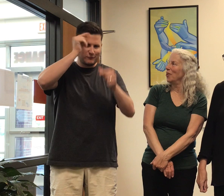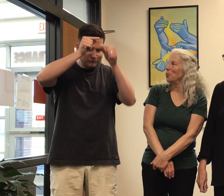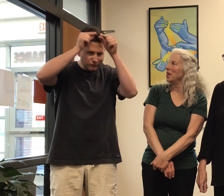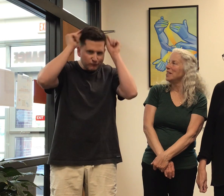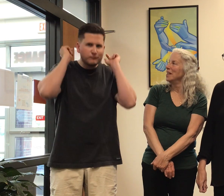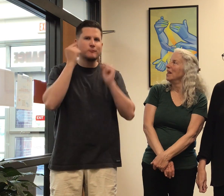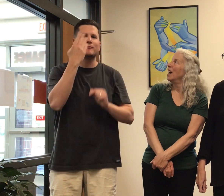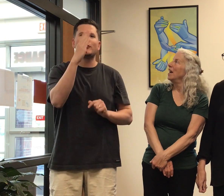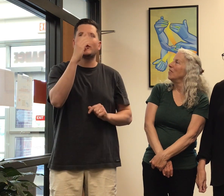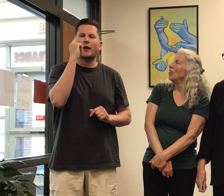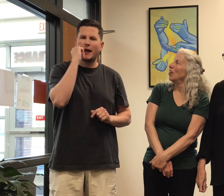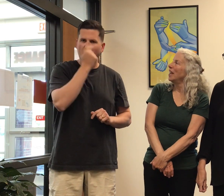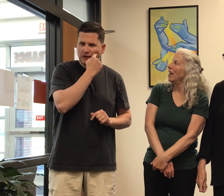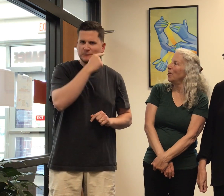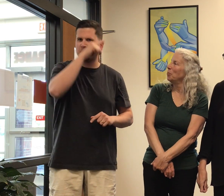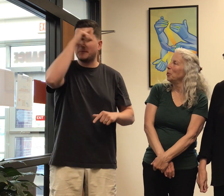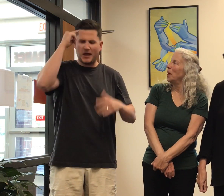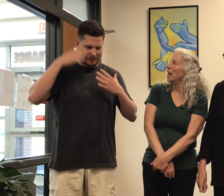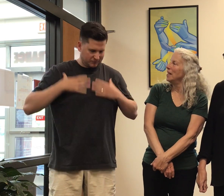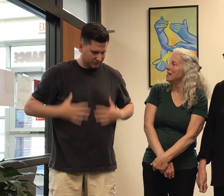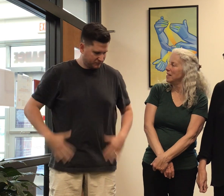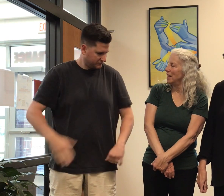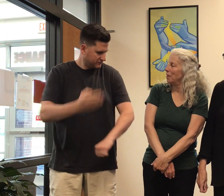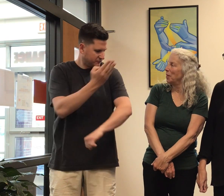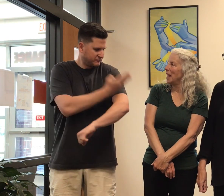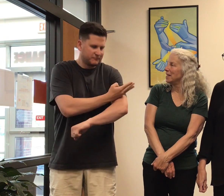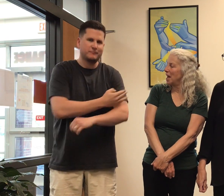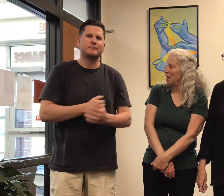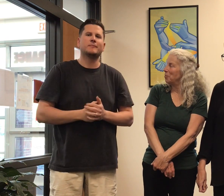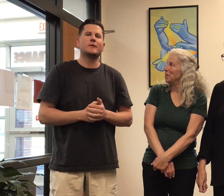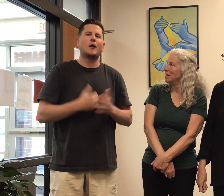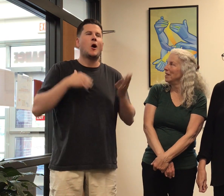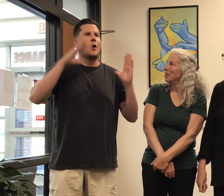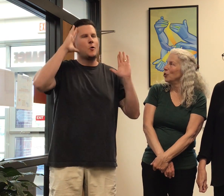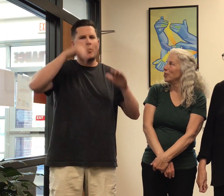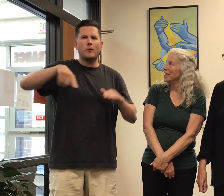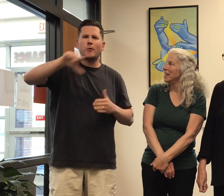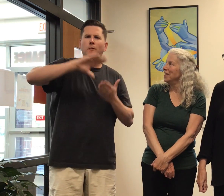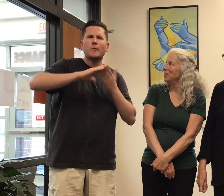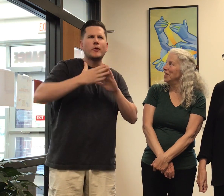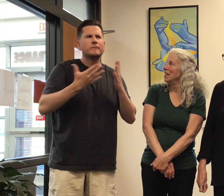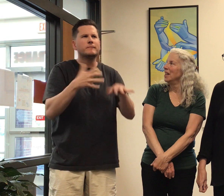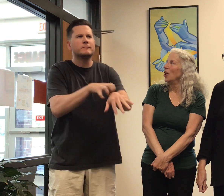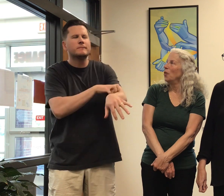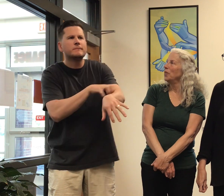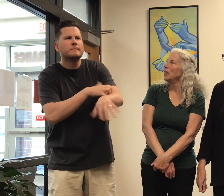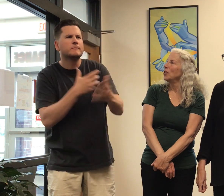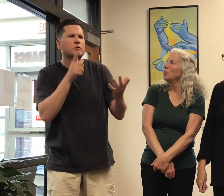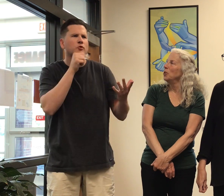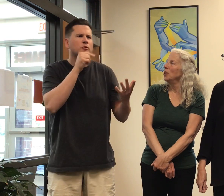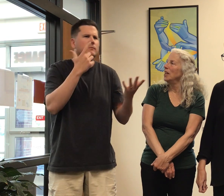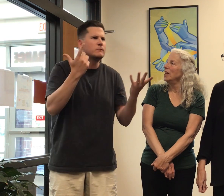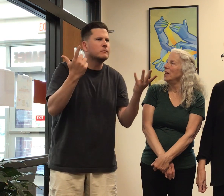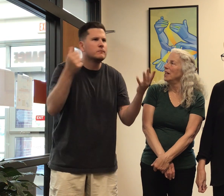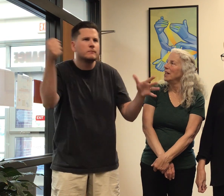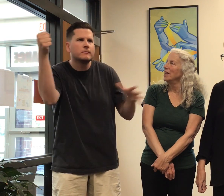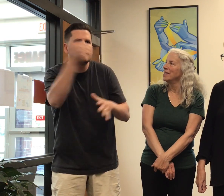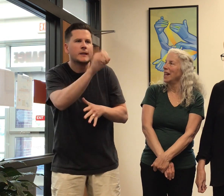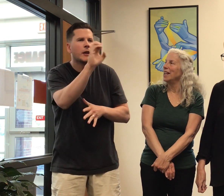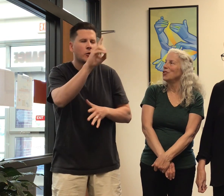Obrecht. I have dark hair, blue eyes, a black top, short-sleeved. Hopefully the community is anxious